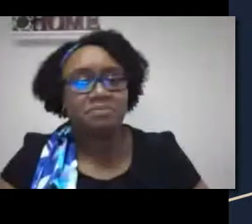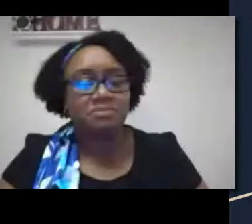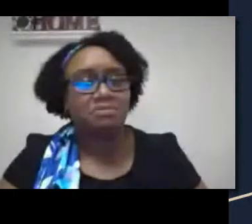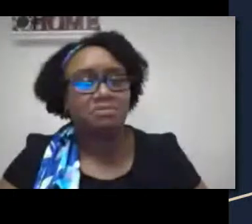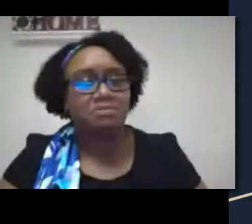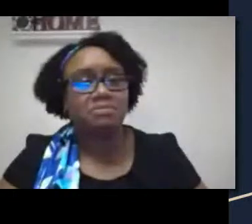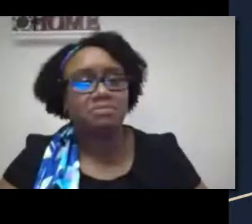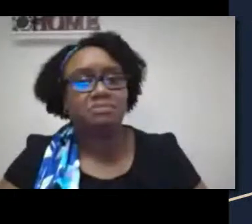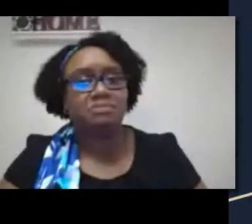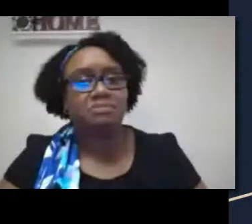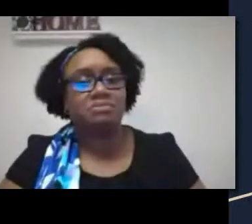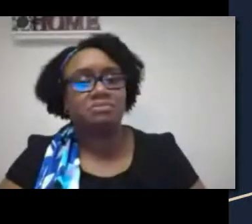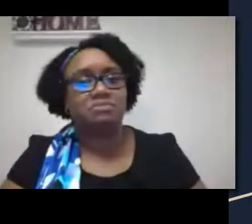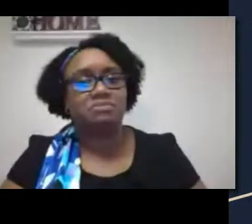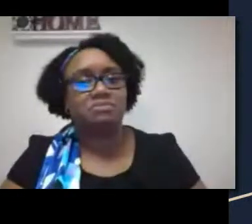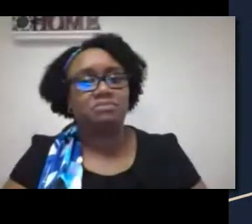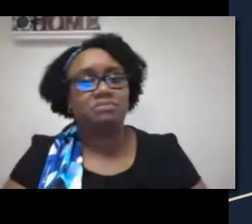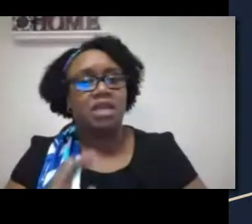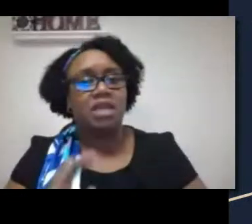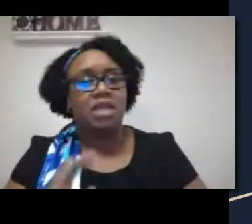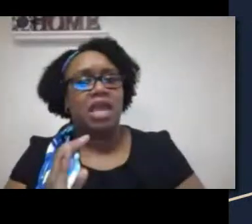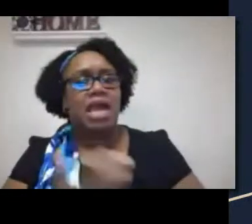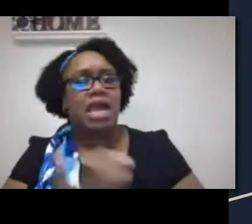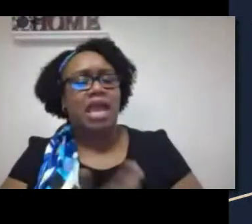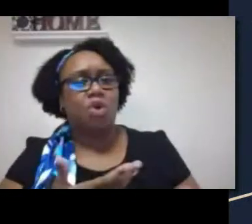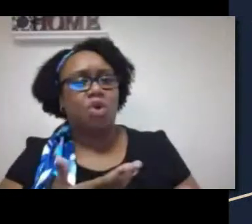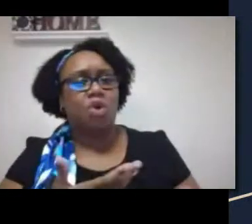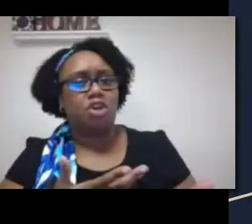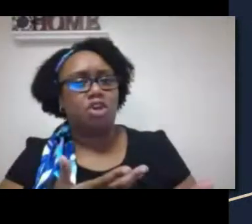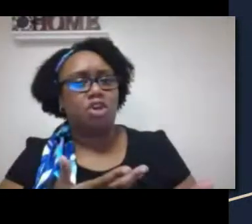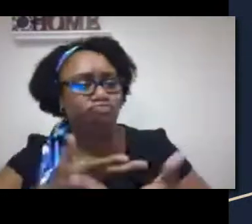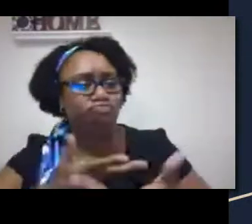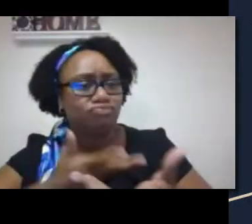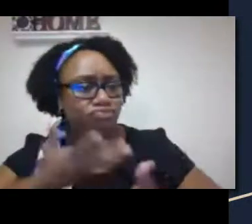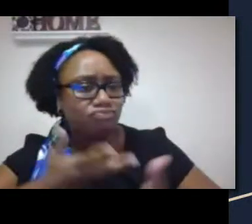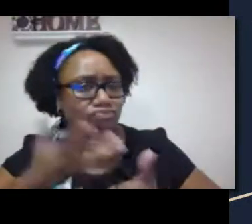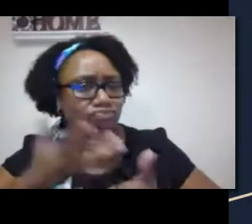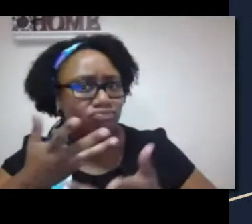also have power, but within reason.